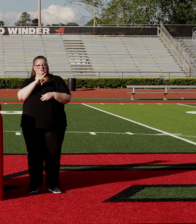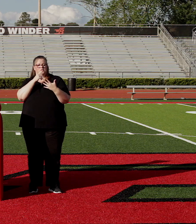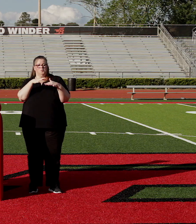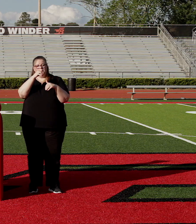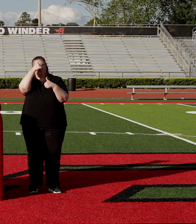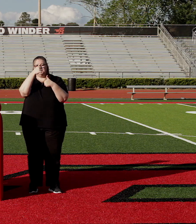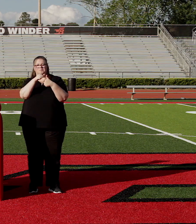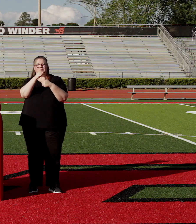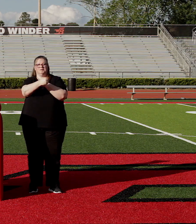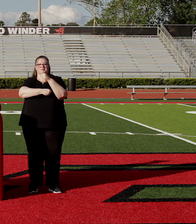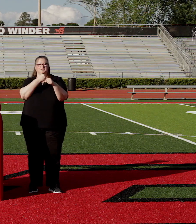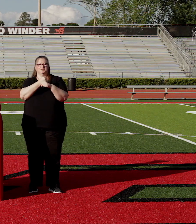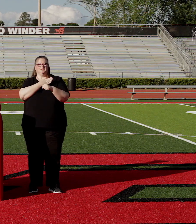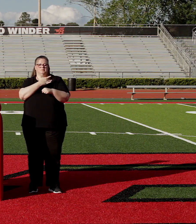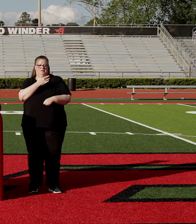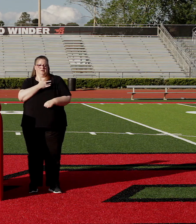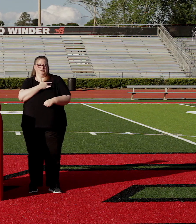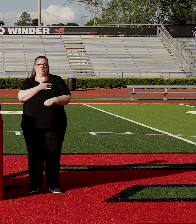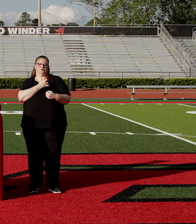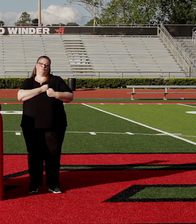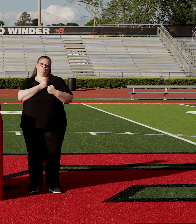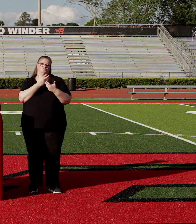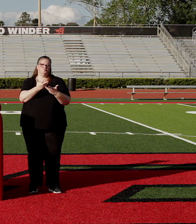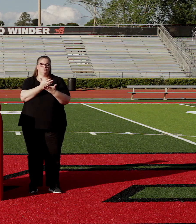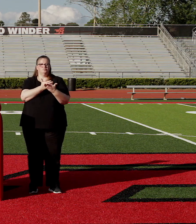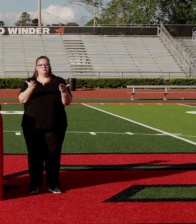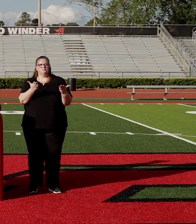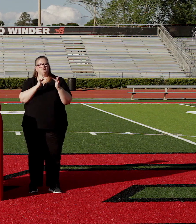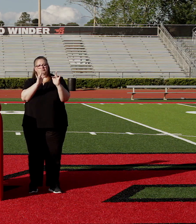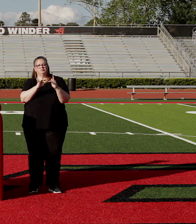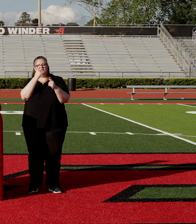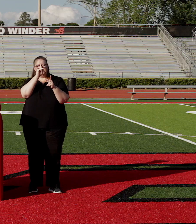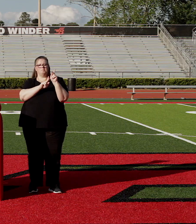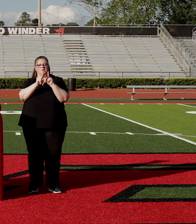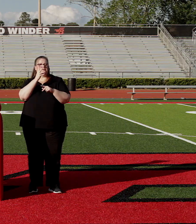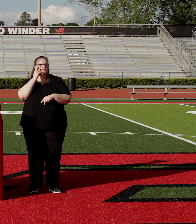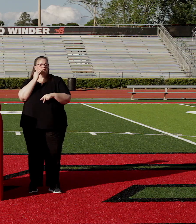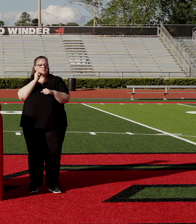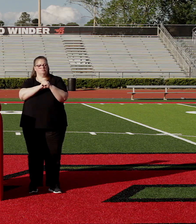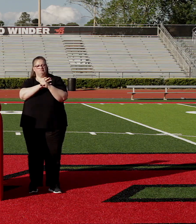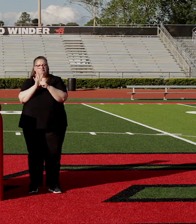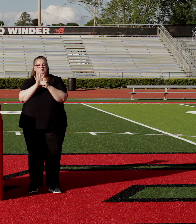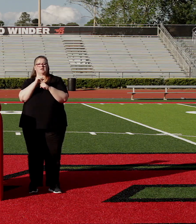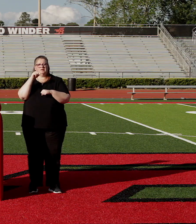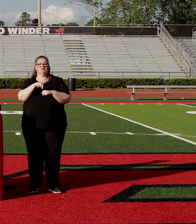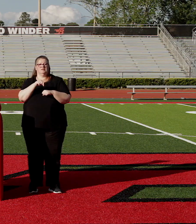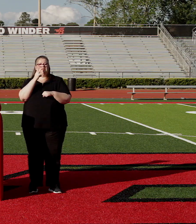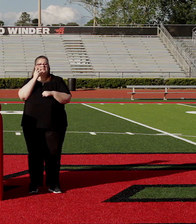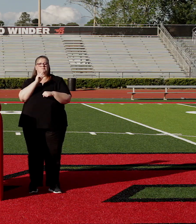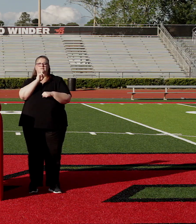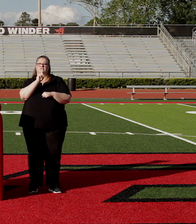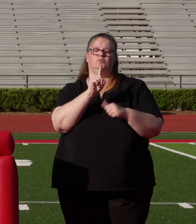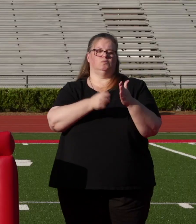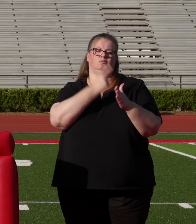year. My heart goes out to anyone that may have been personally affected by COVID-19. This turbulent time period will no doubt be one for the books.